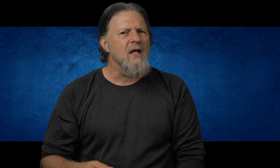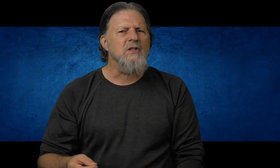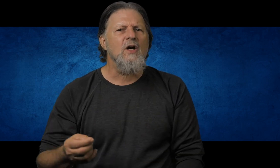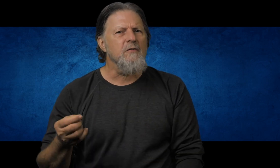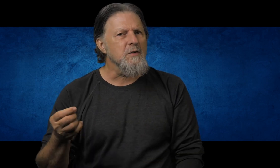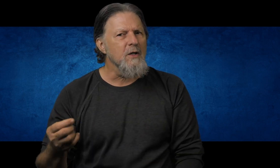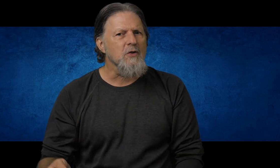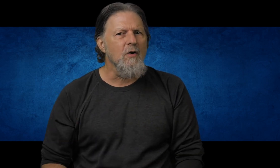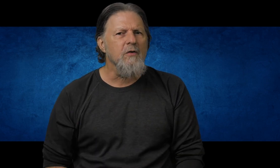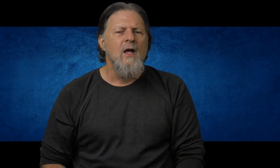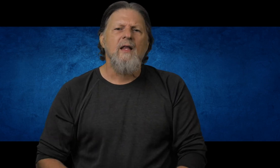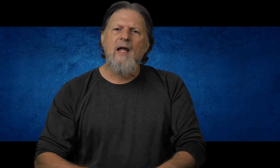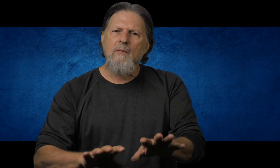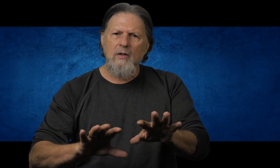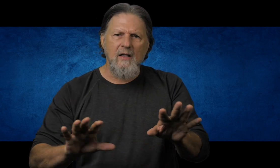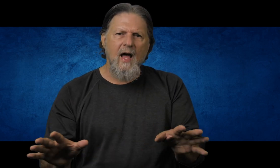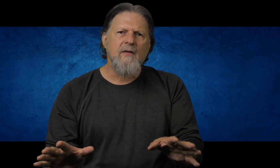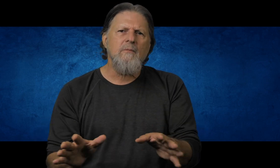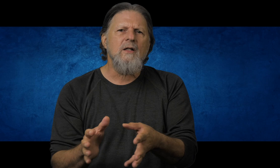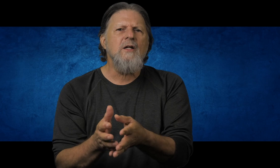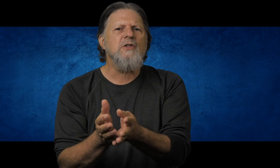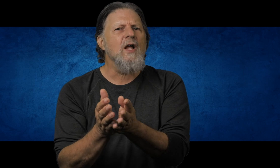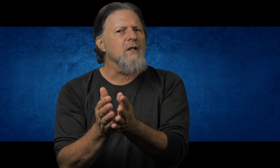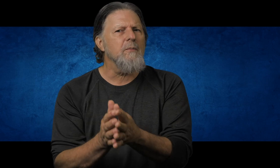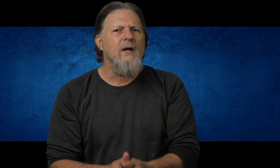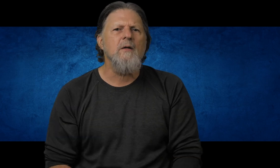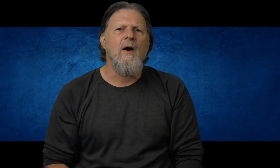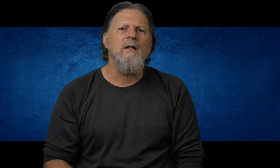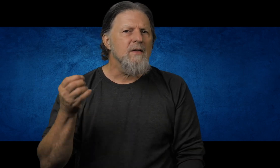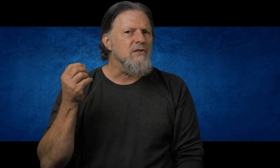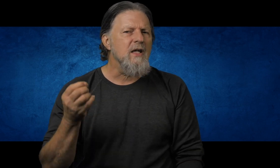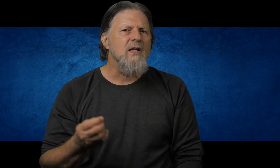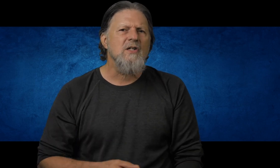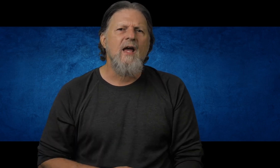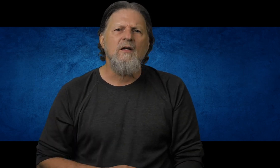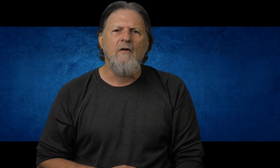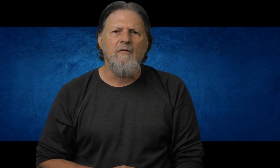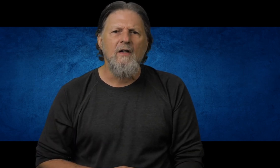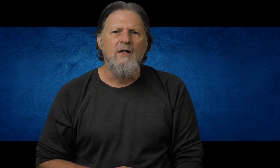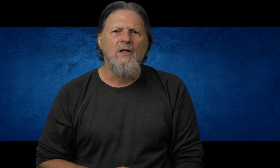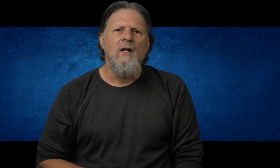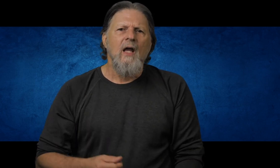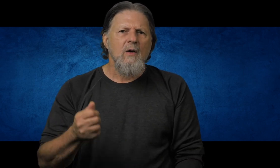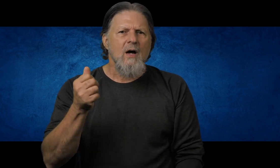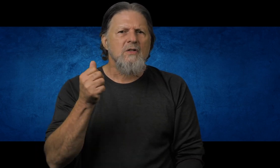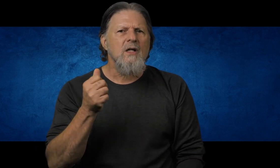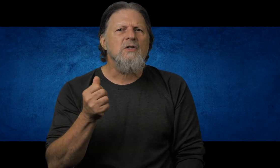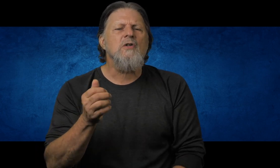necessary for spiritual growth, that God will allow them to teach us not to depend upon the sinking sand of feelings. He wants to teach us